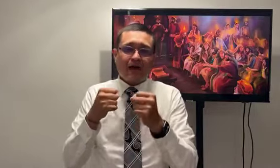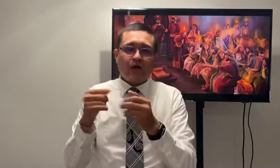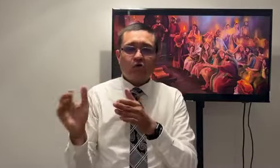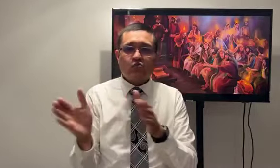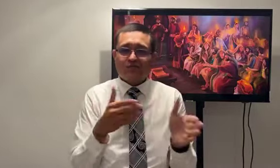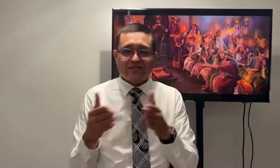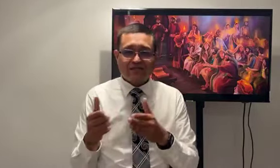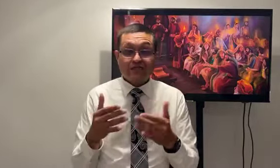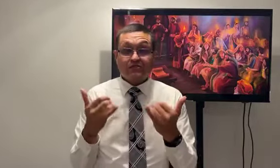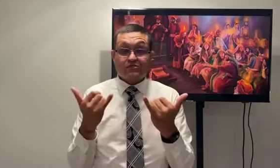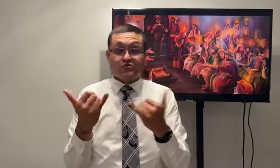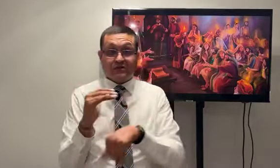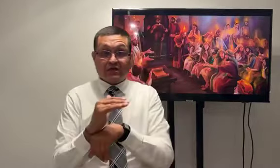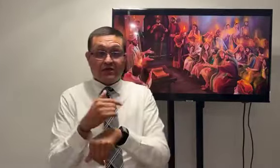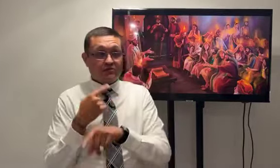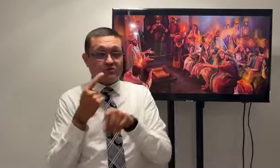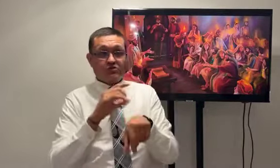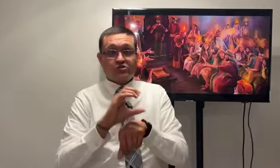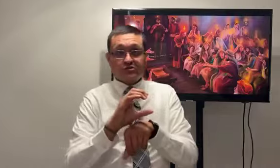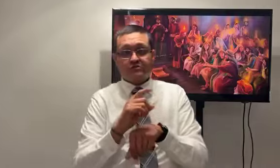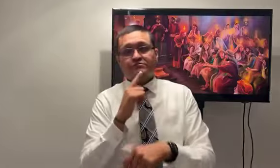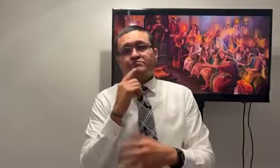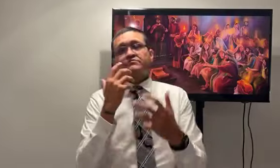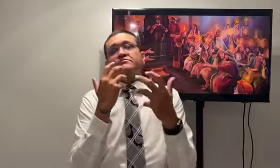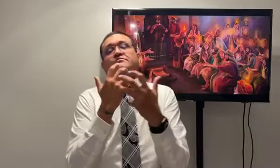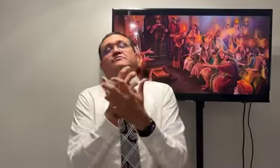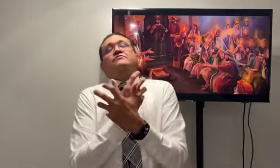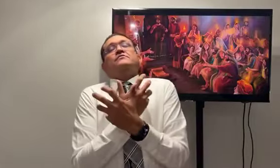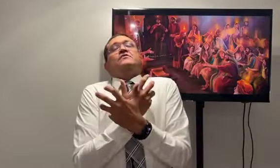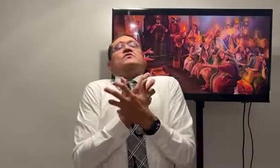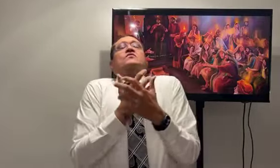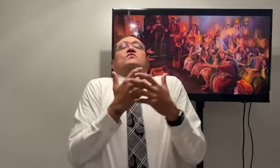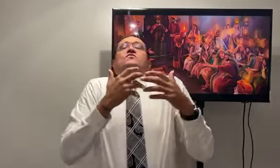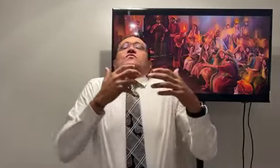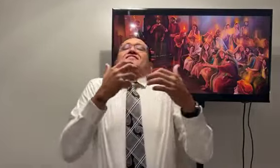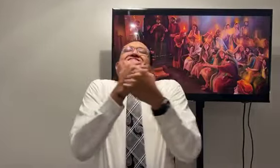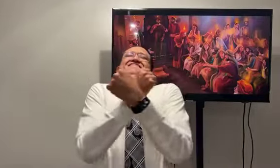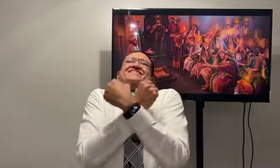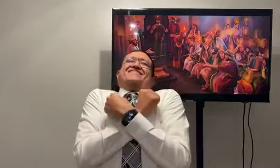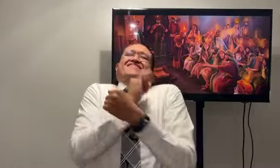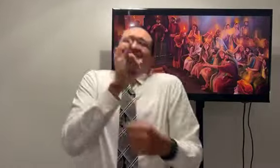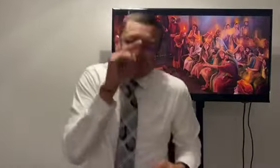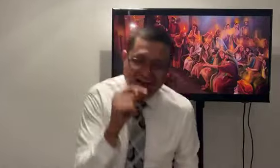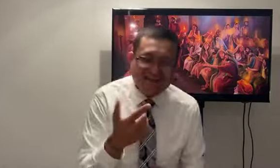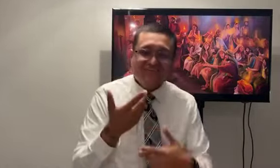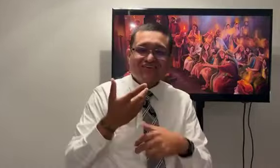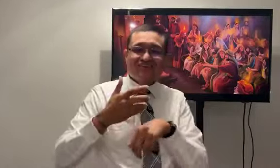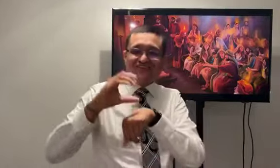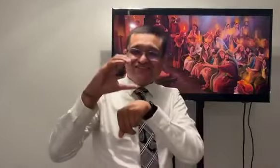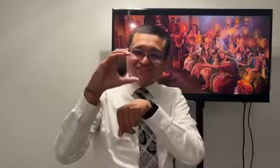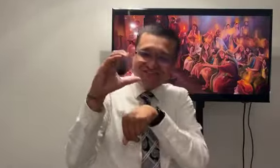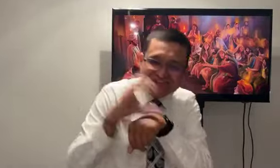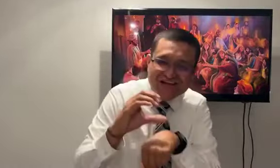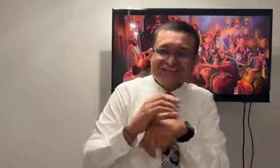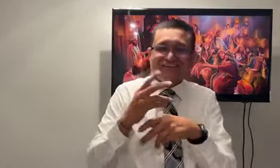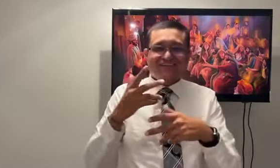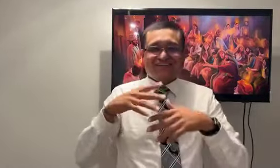so our title today is like a mighty wind we went to church tonight oh my goodness I loved it church is